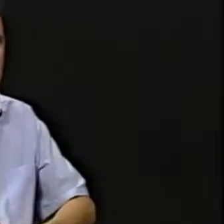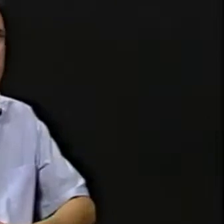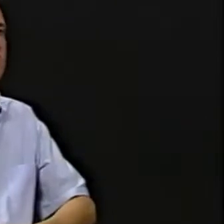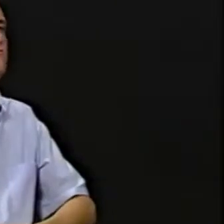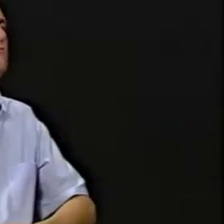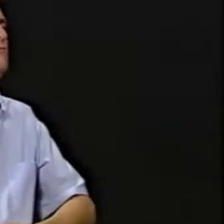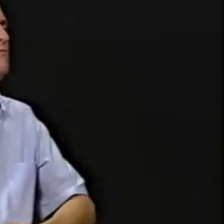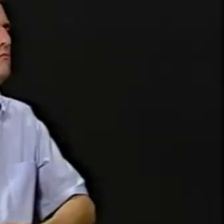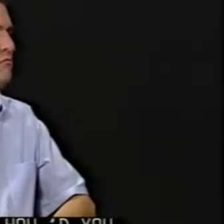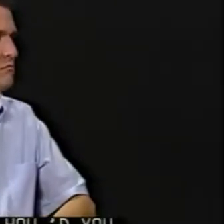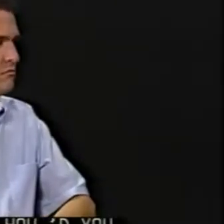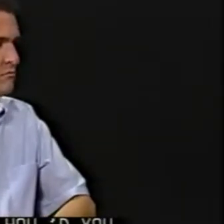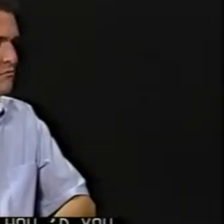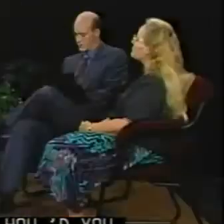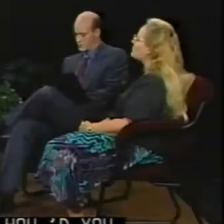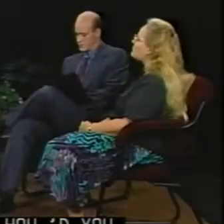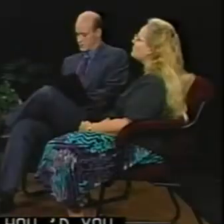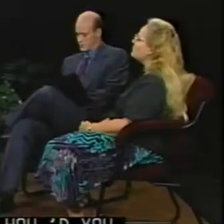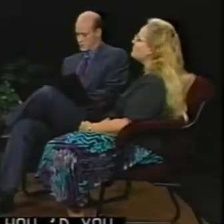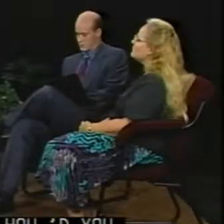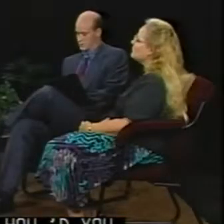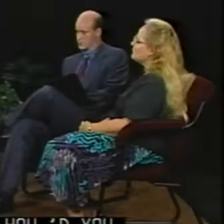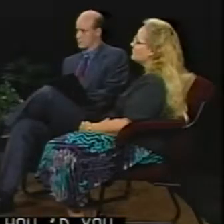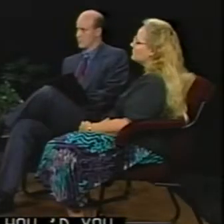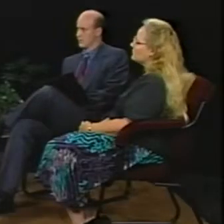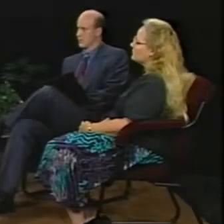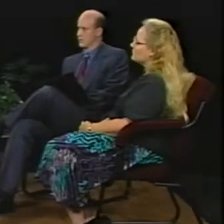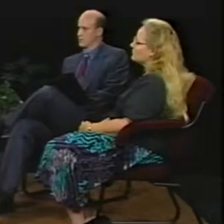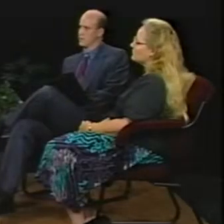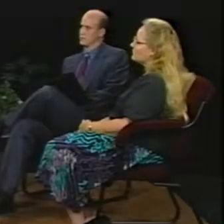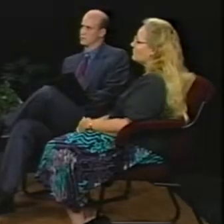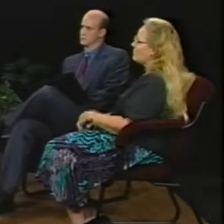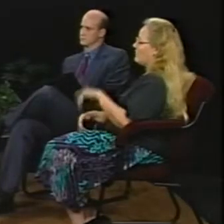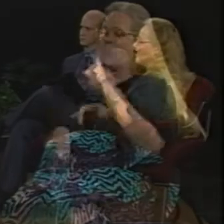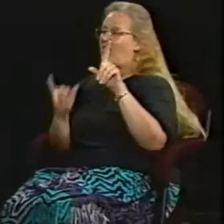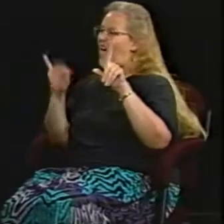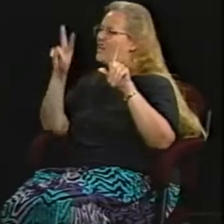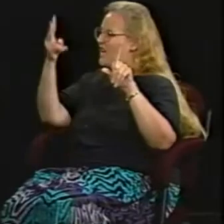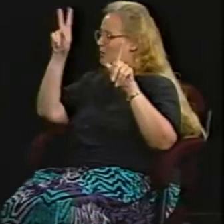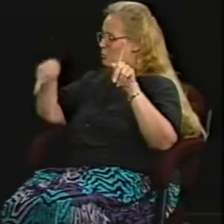Yes. And how would you describe this man that followed him in physically?